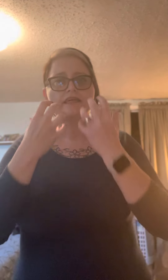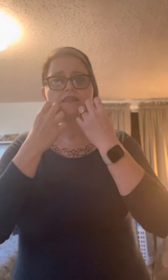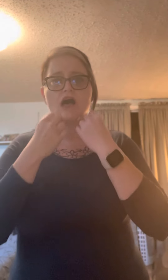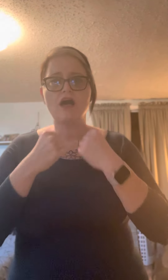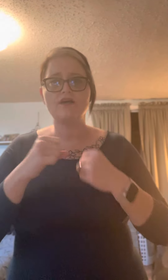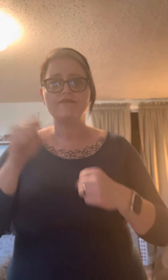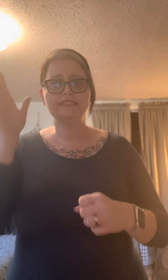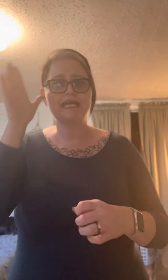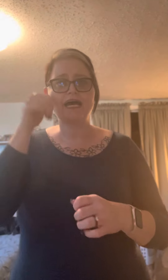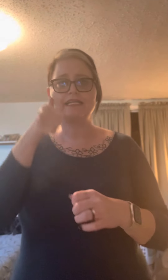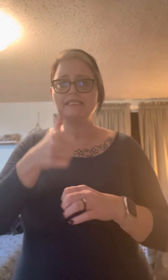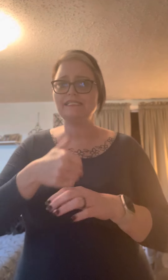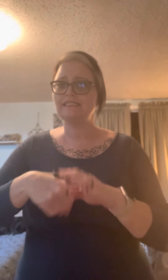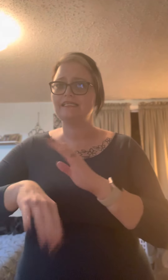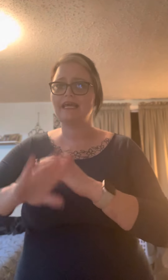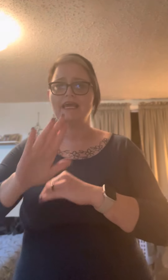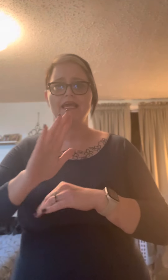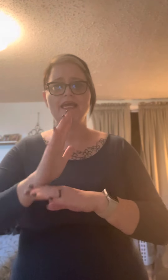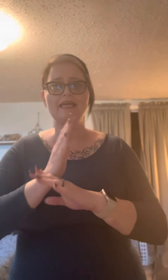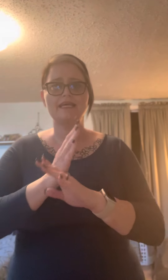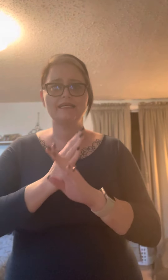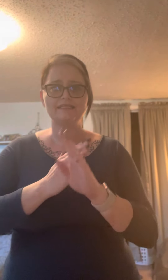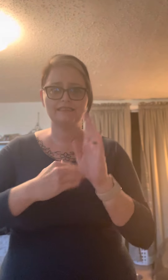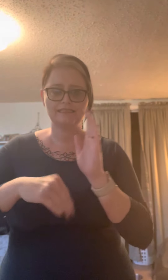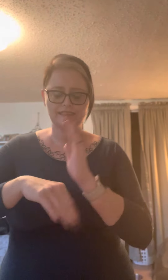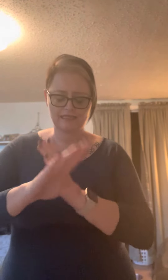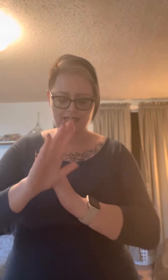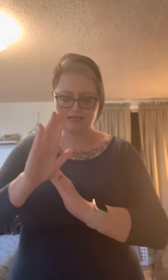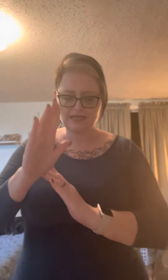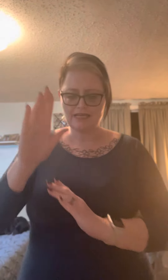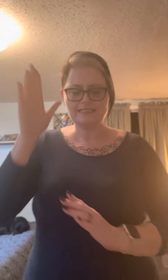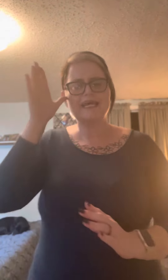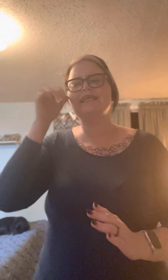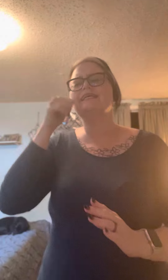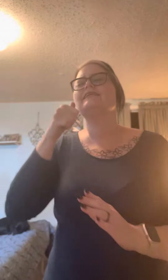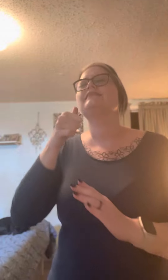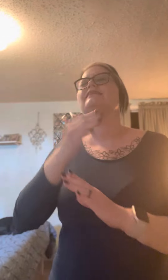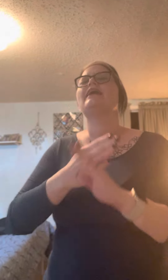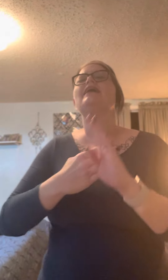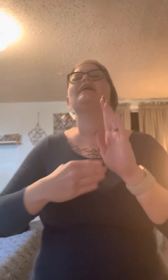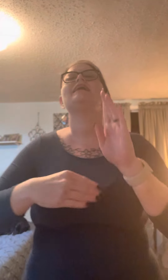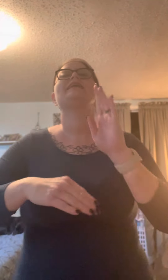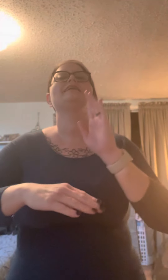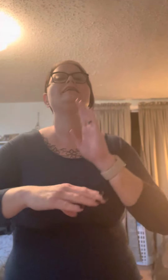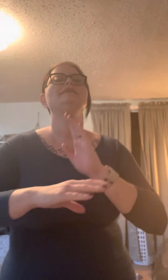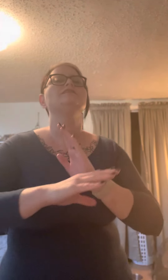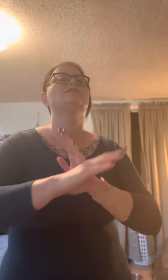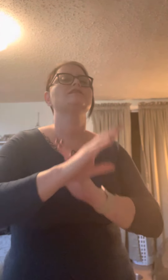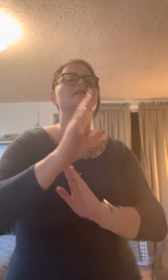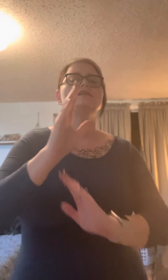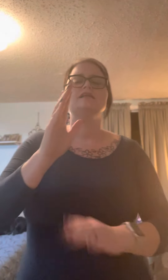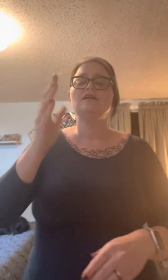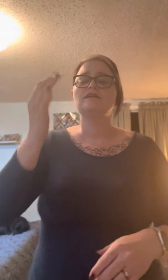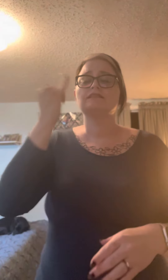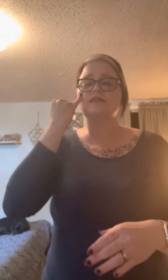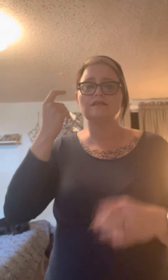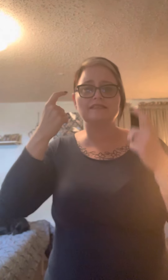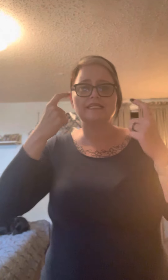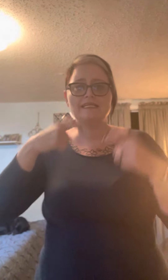love in Daddy's hands Daddy's hands Were soft and